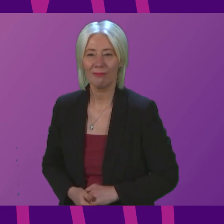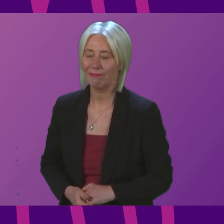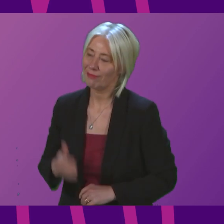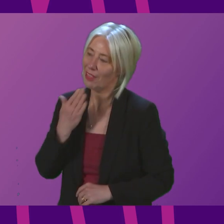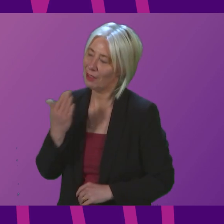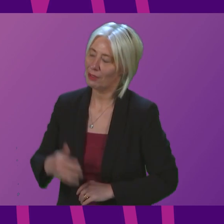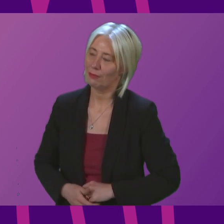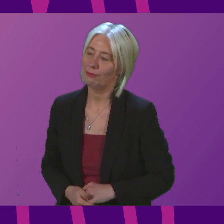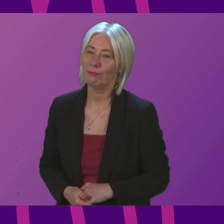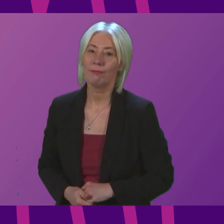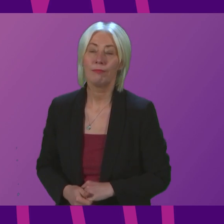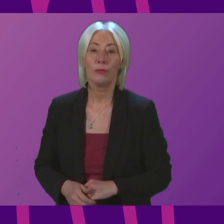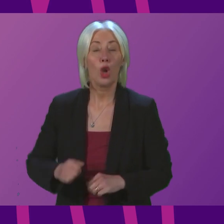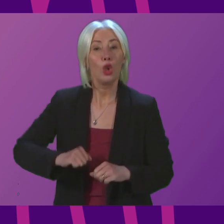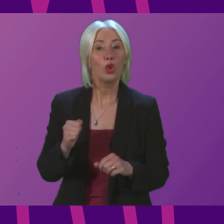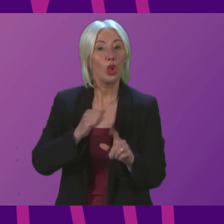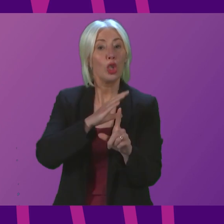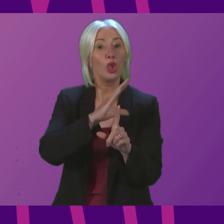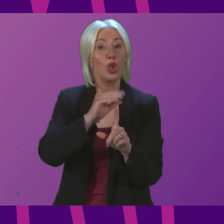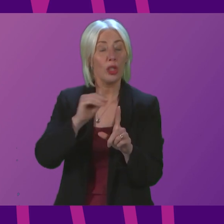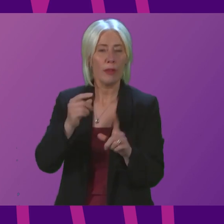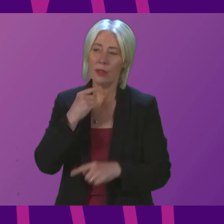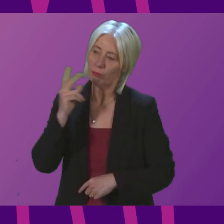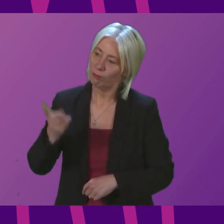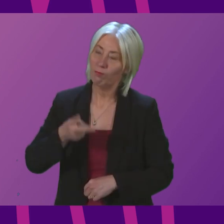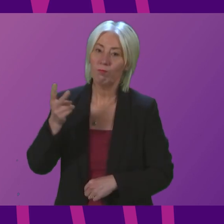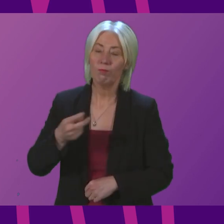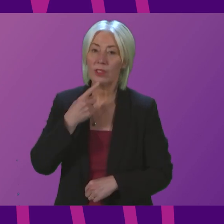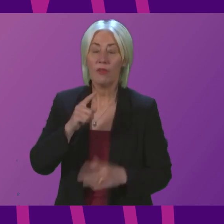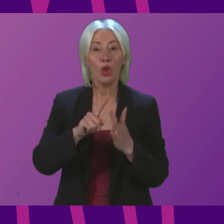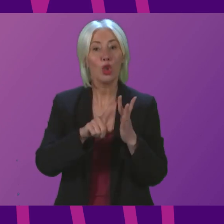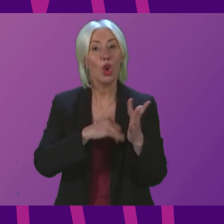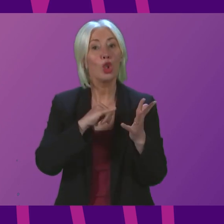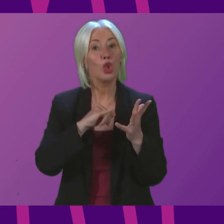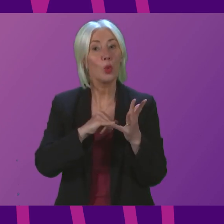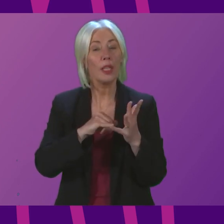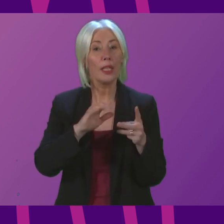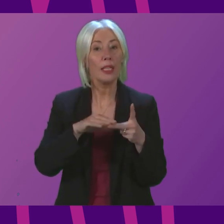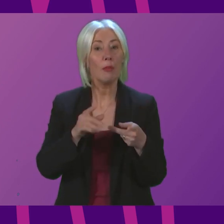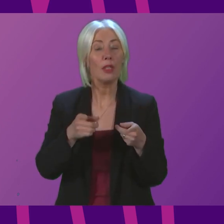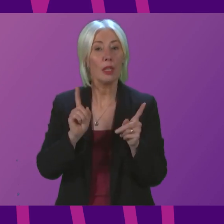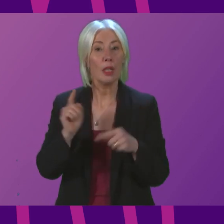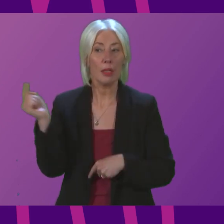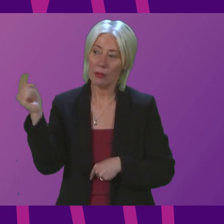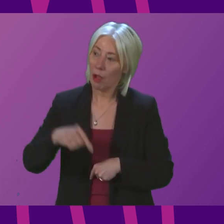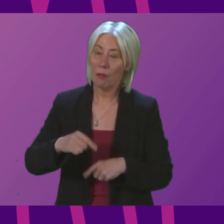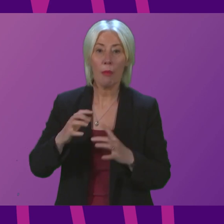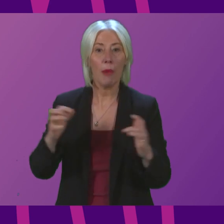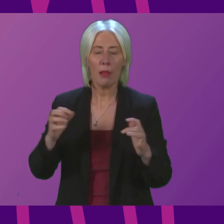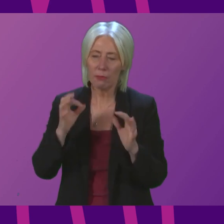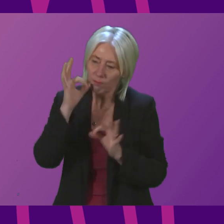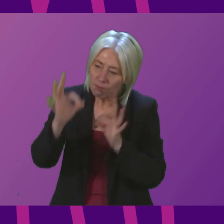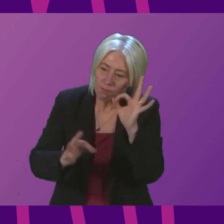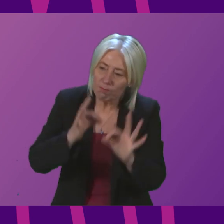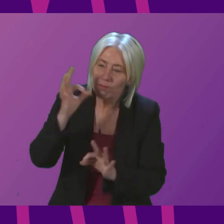The Scottish Conservatives have repeatedly called for John Swinney to come to this Parliament and face scrutiny on